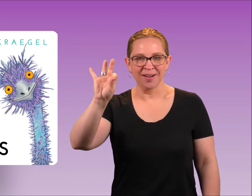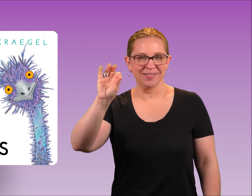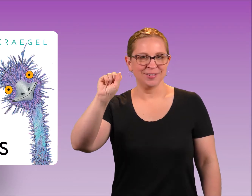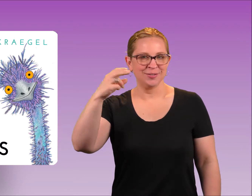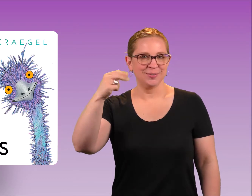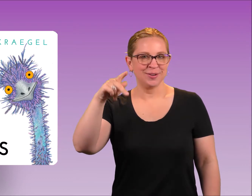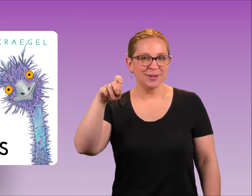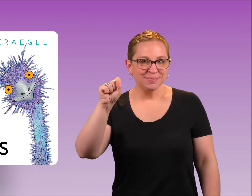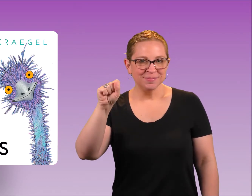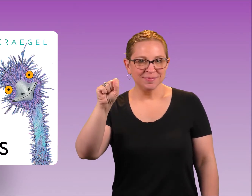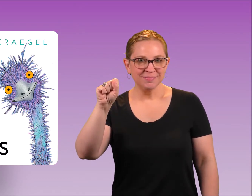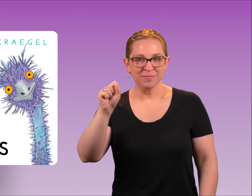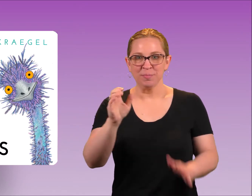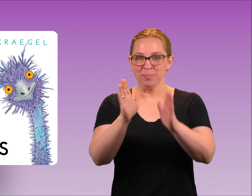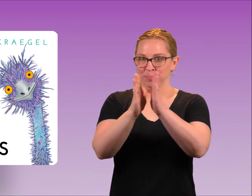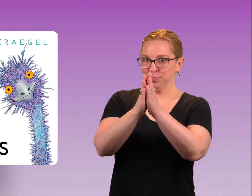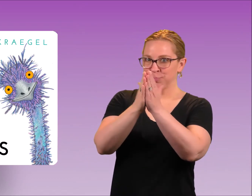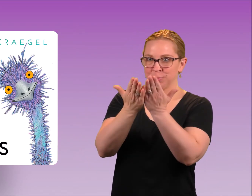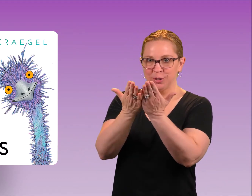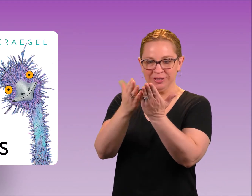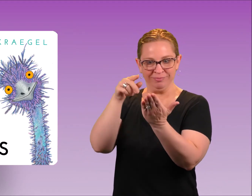This is a Book of Shapes.